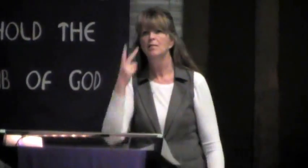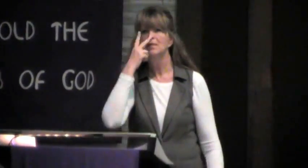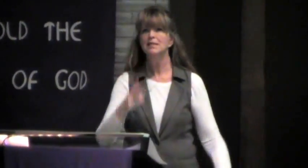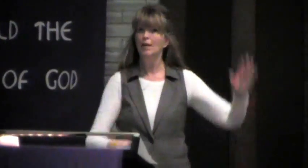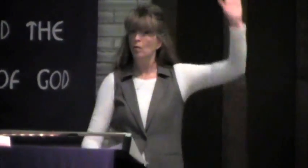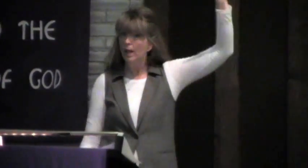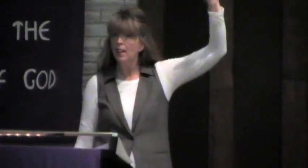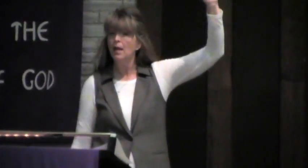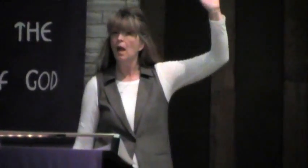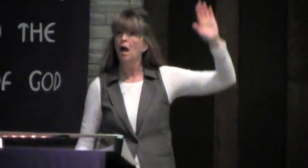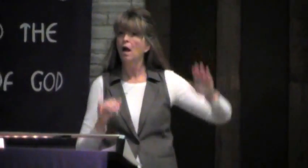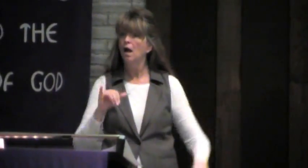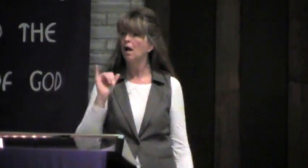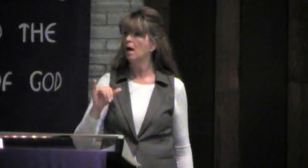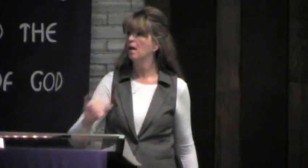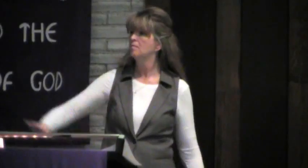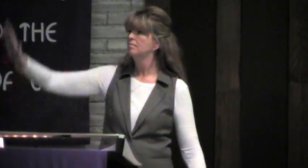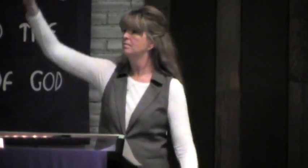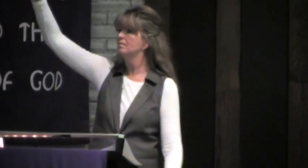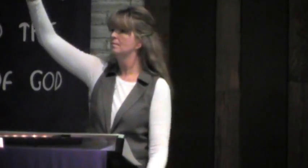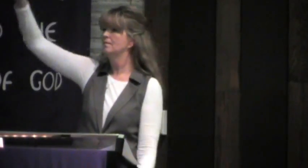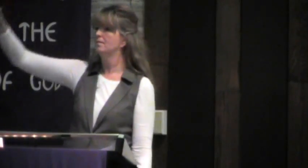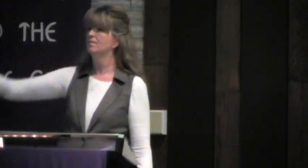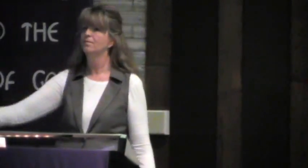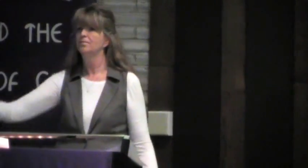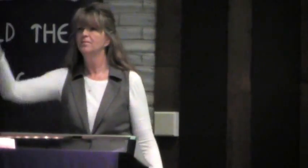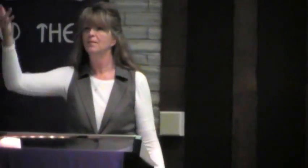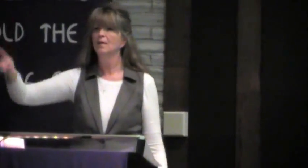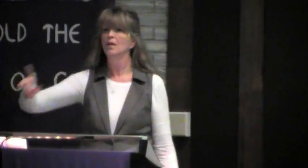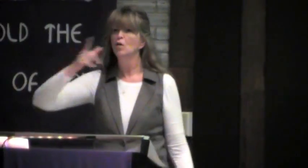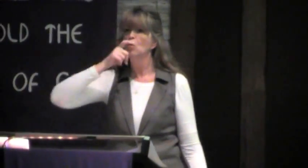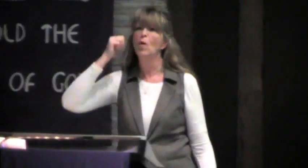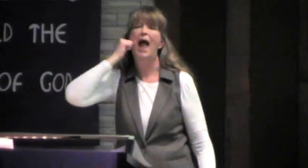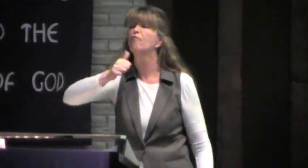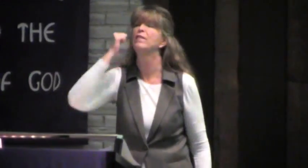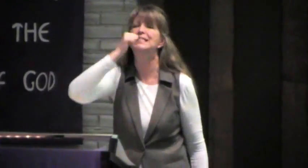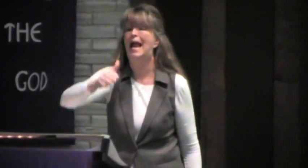day? Let me see your hands. Okay, come on, be honest.